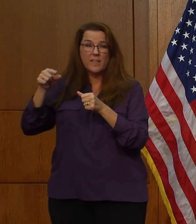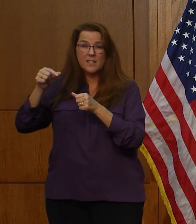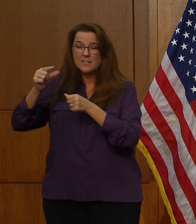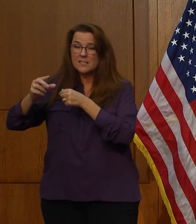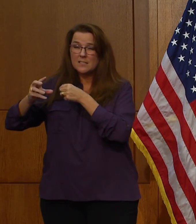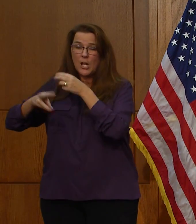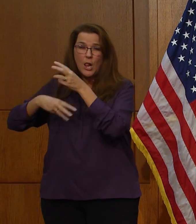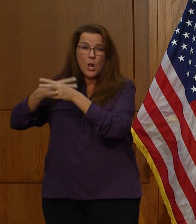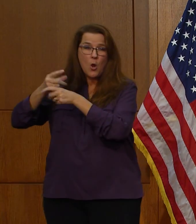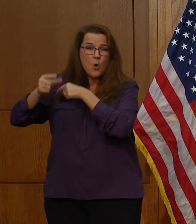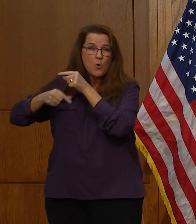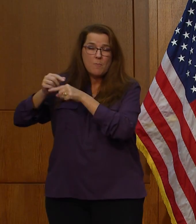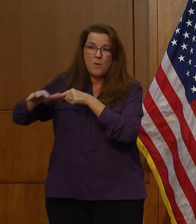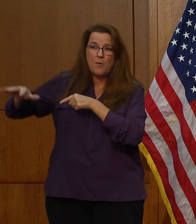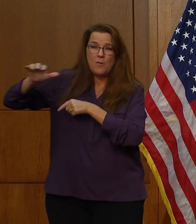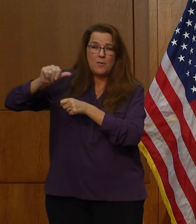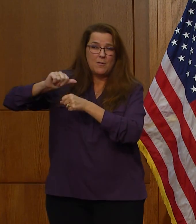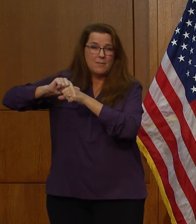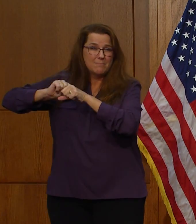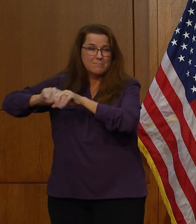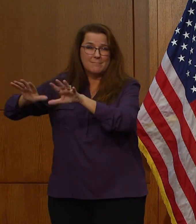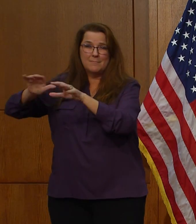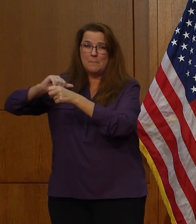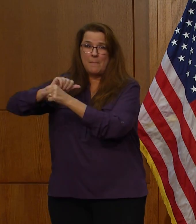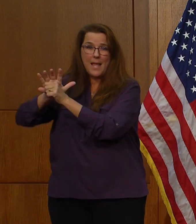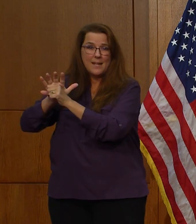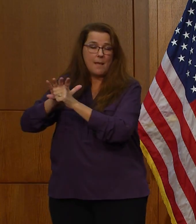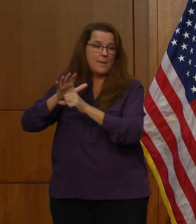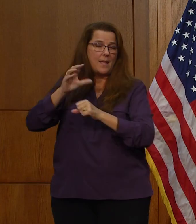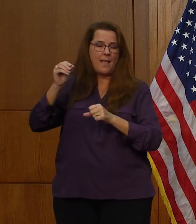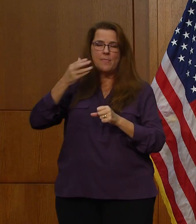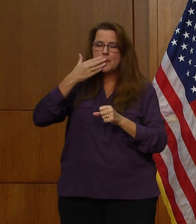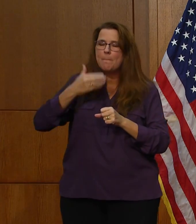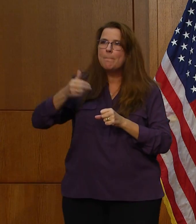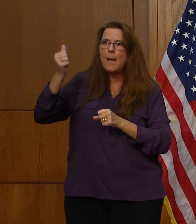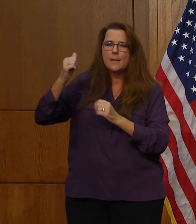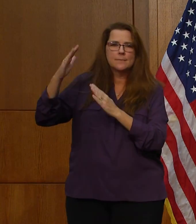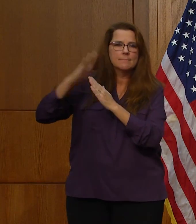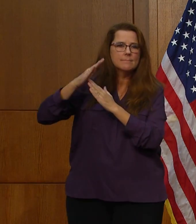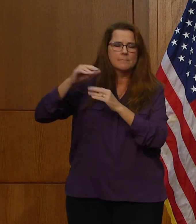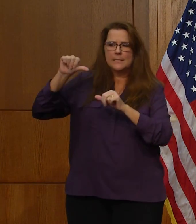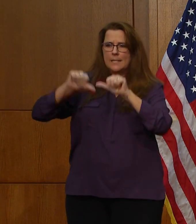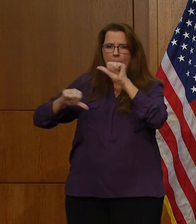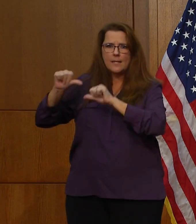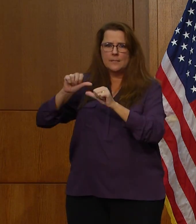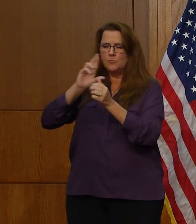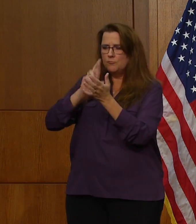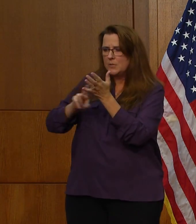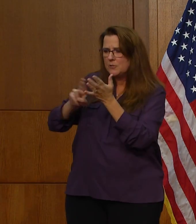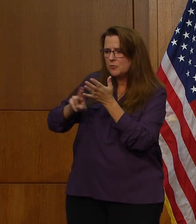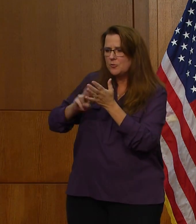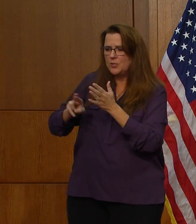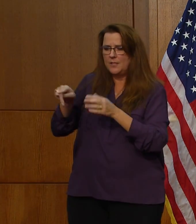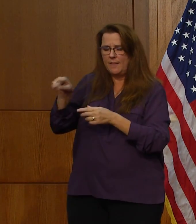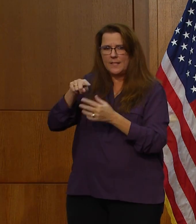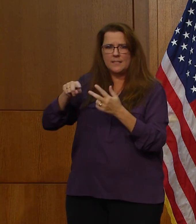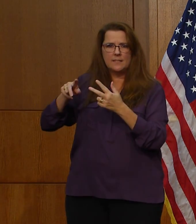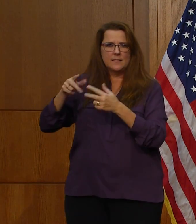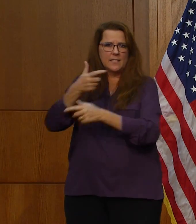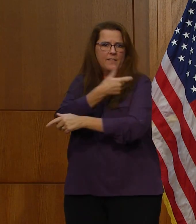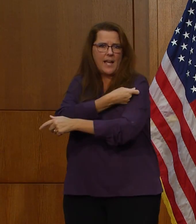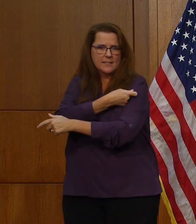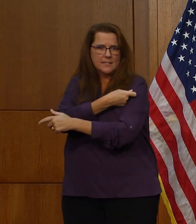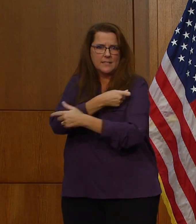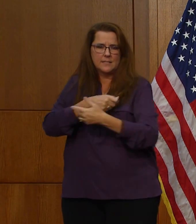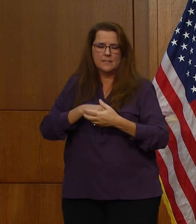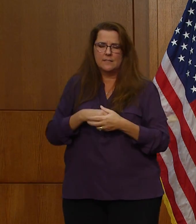the best science available worldwide has gone into developing and researching these vaccines. Thousands